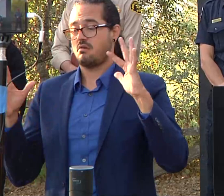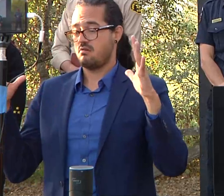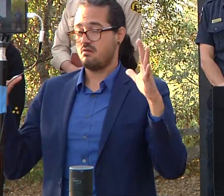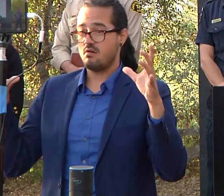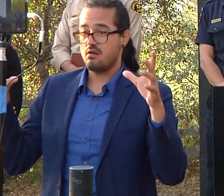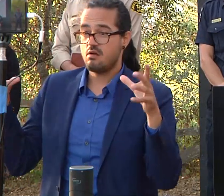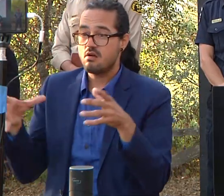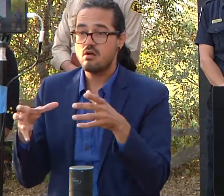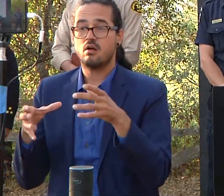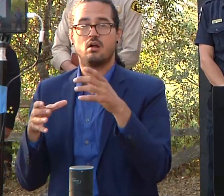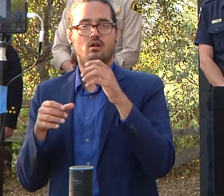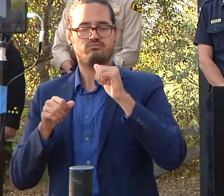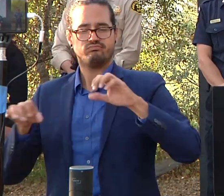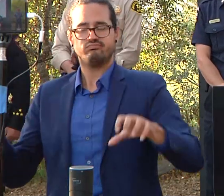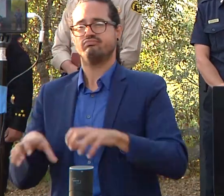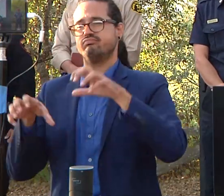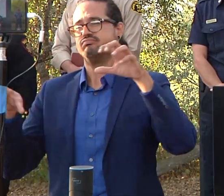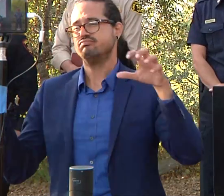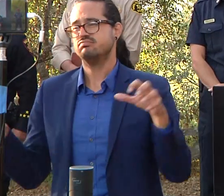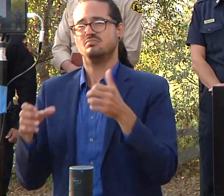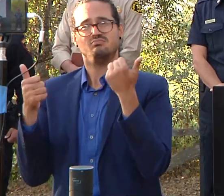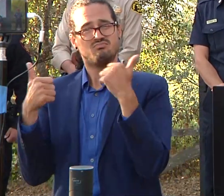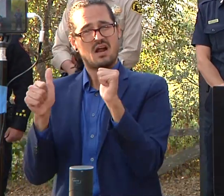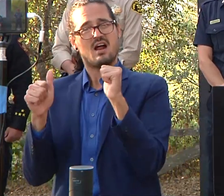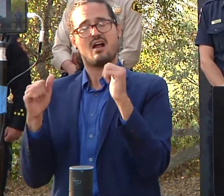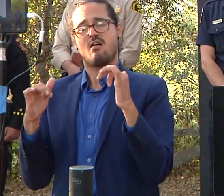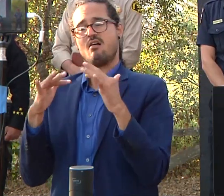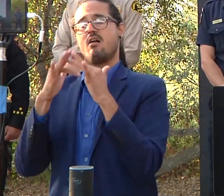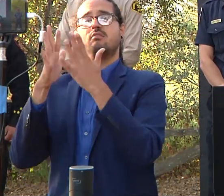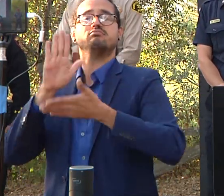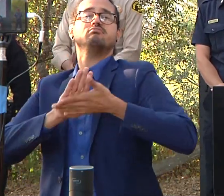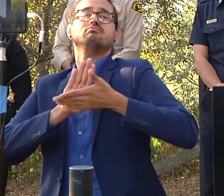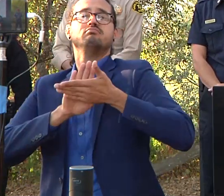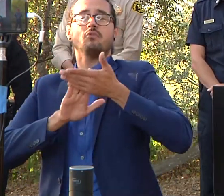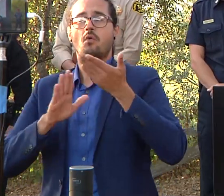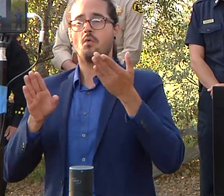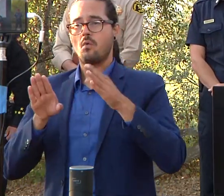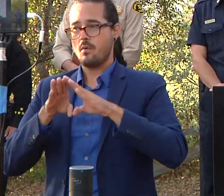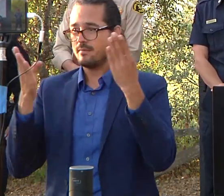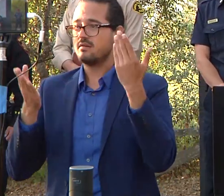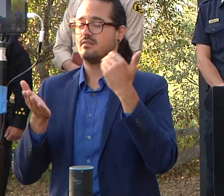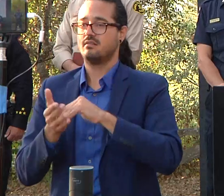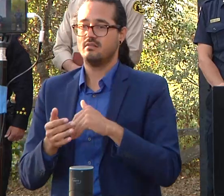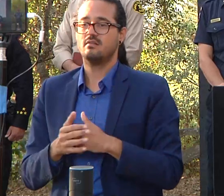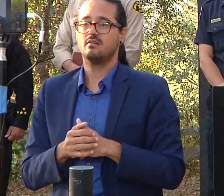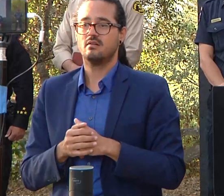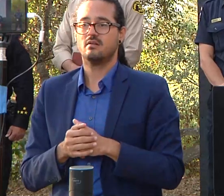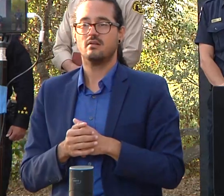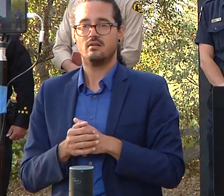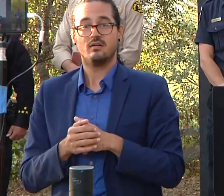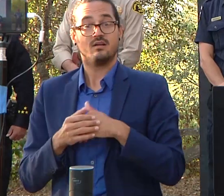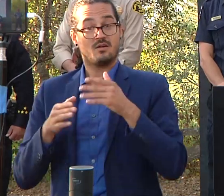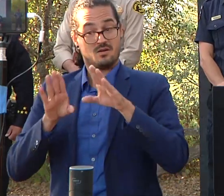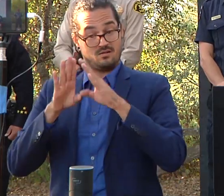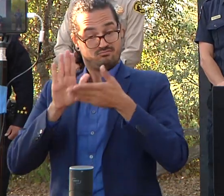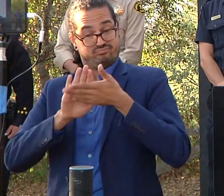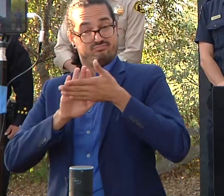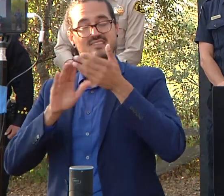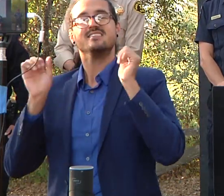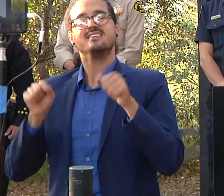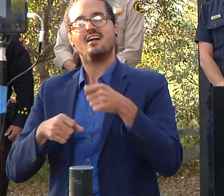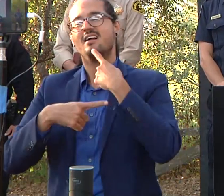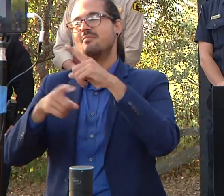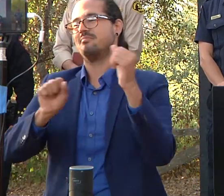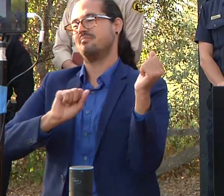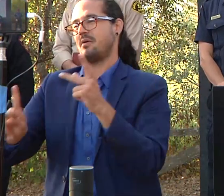infrastructure back in place and get people back into their homes as quickly as quickly as possible and once again for the repopulation area